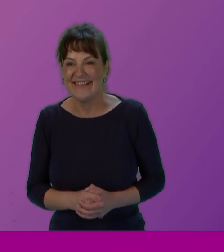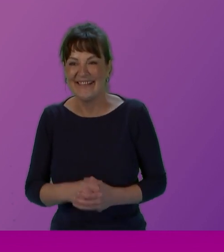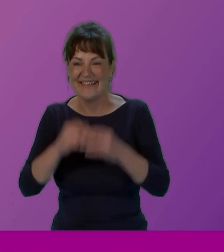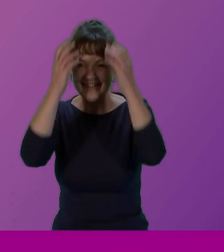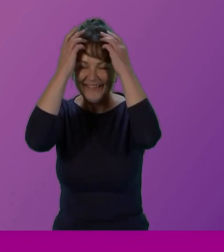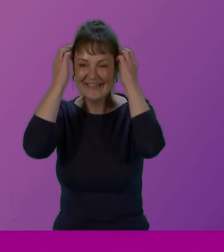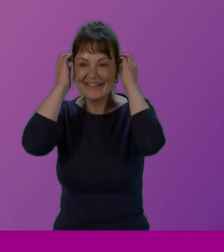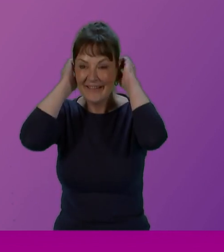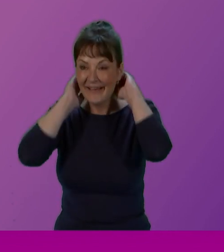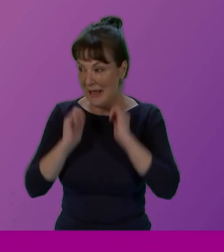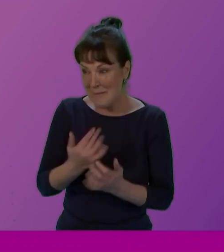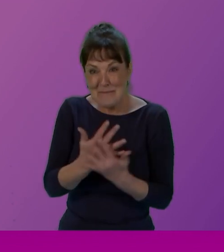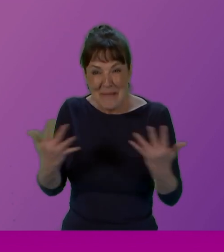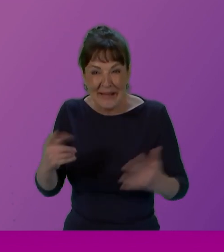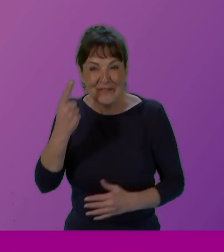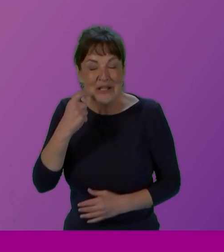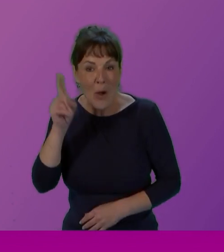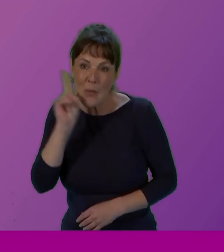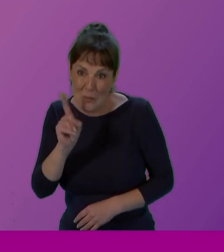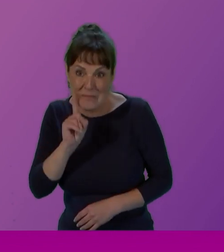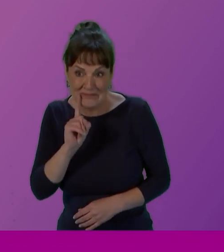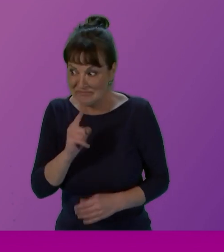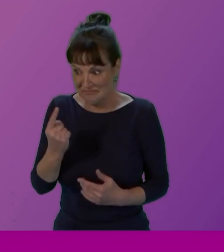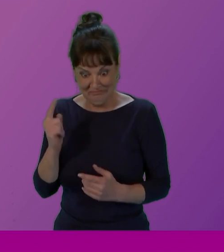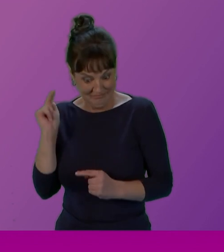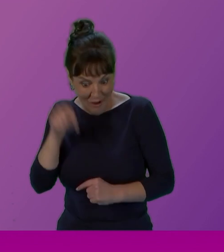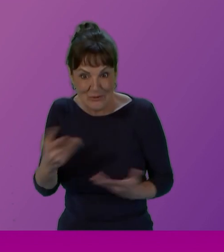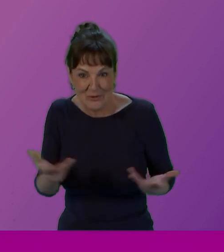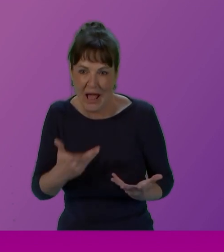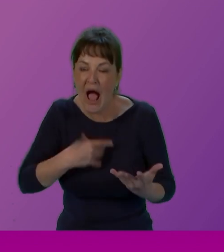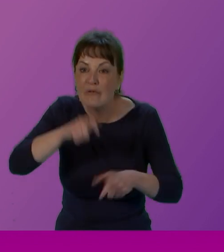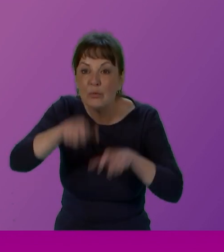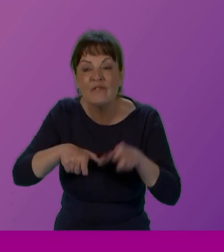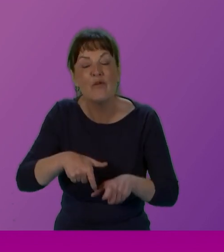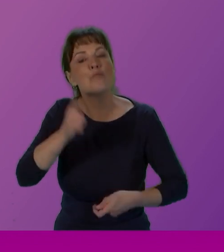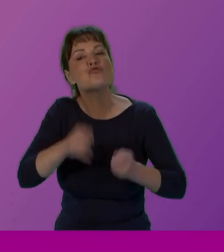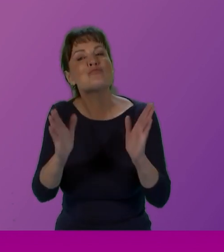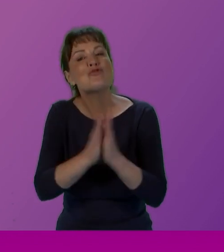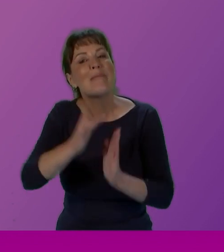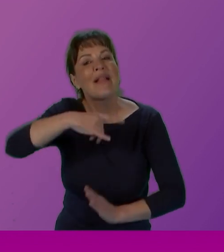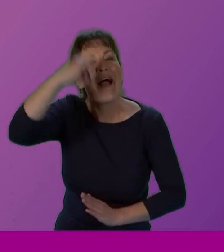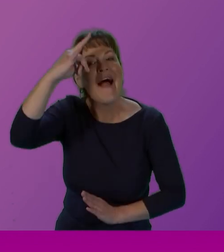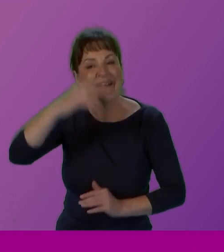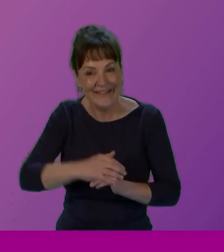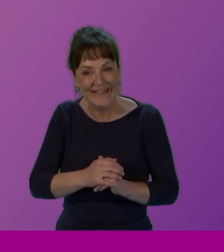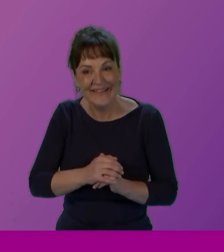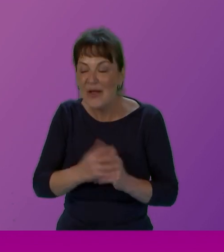And many of these young women who are here today, we've also got pupils from Jimchapel High. Where are you?